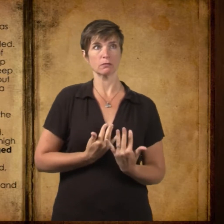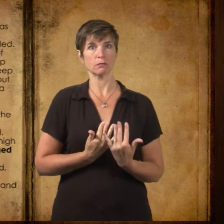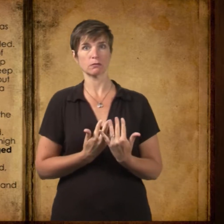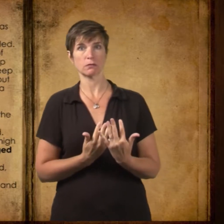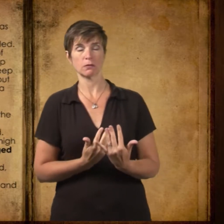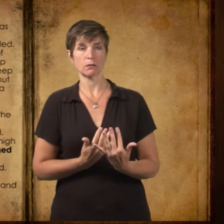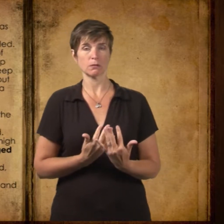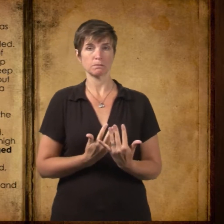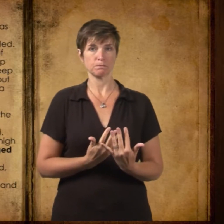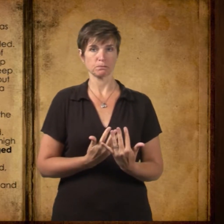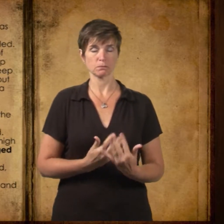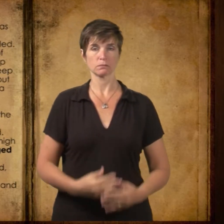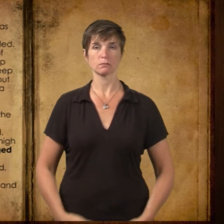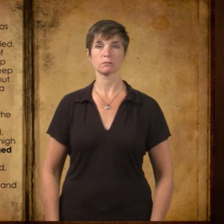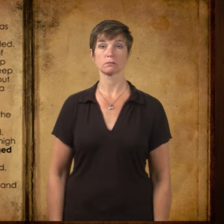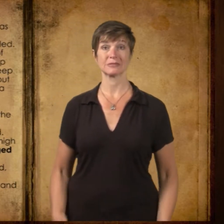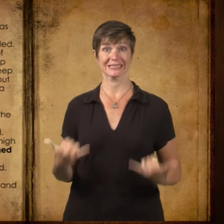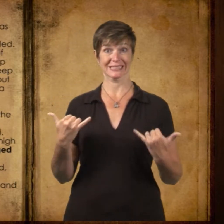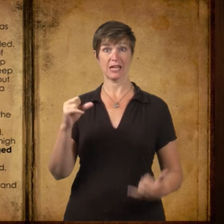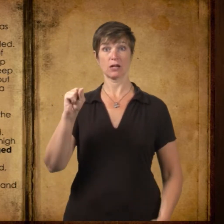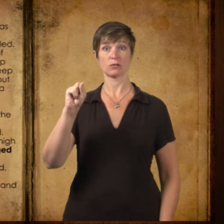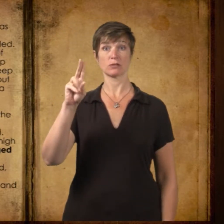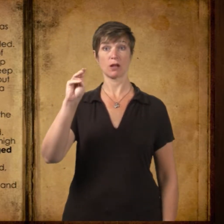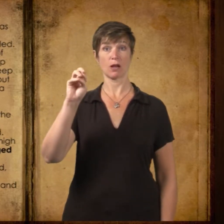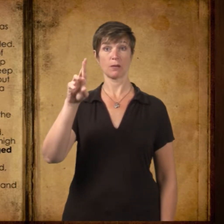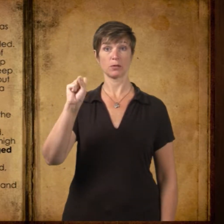Then Mr. Summers raised one hand high and said,